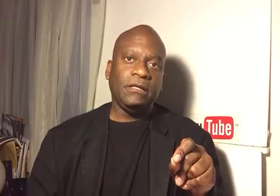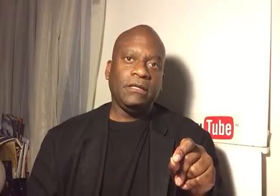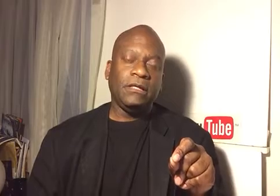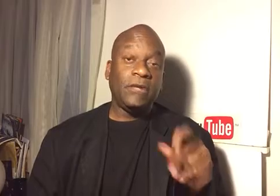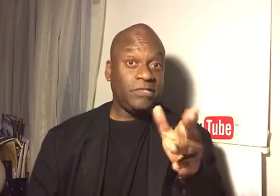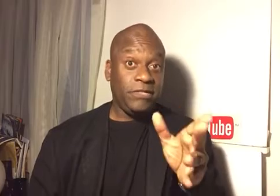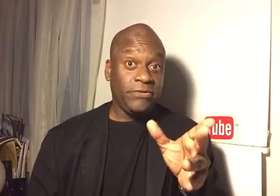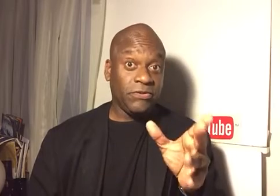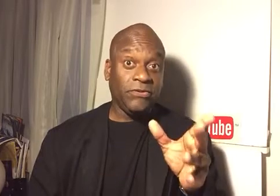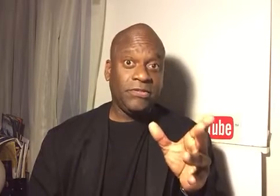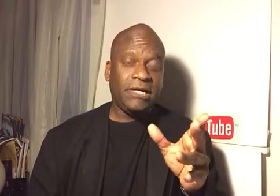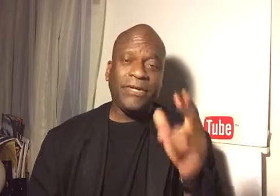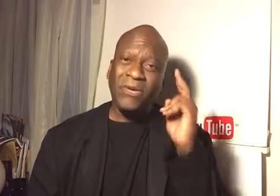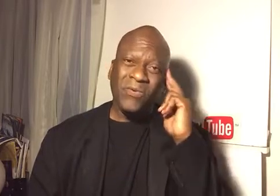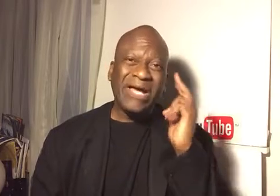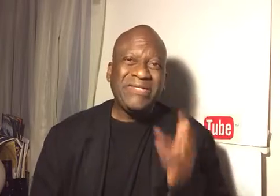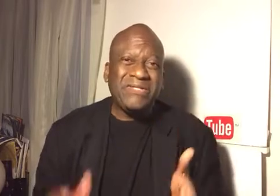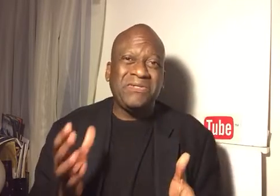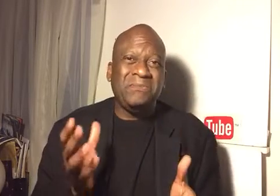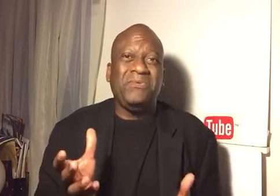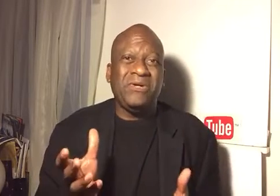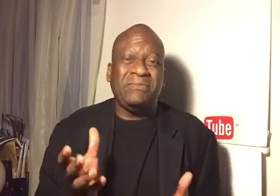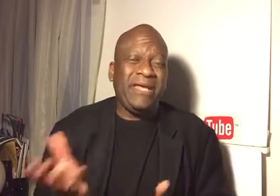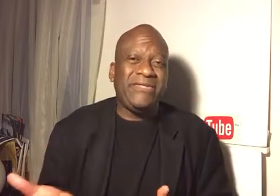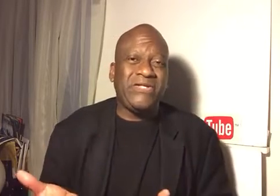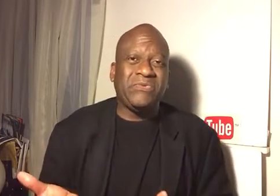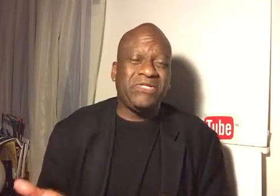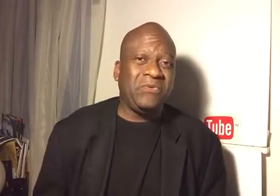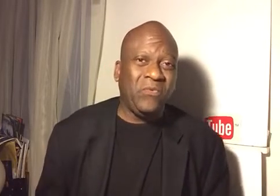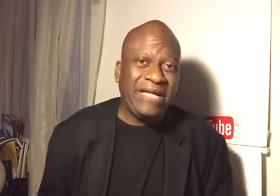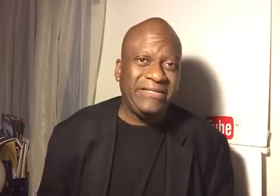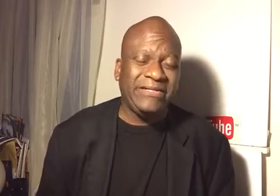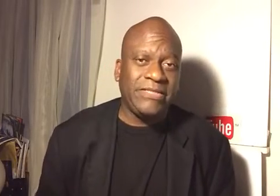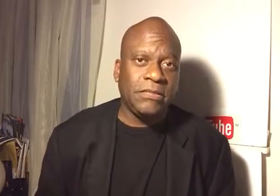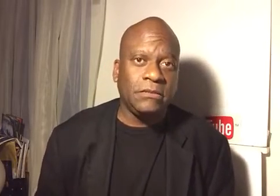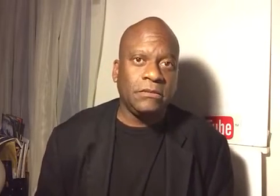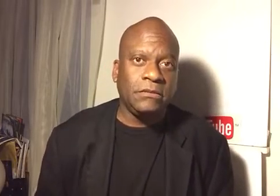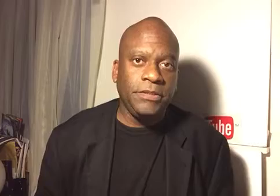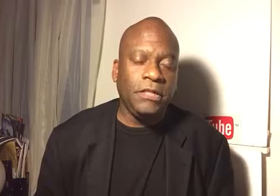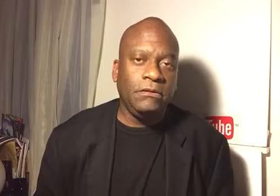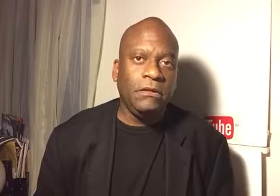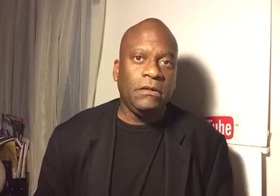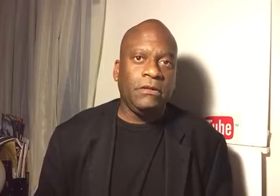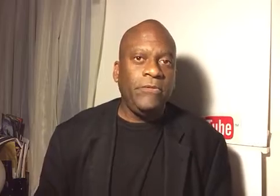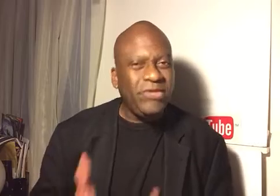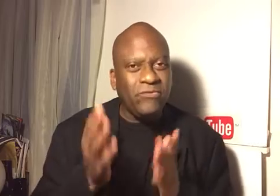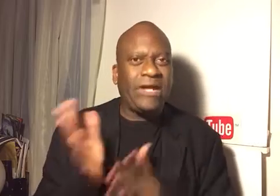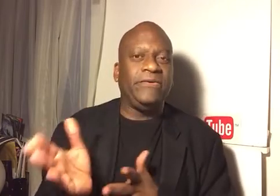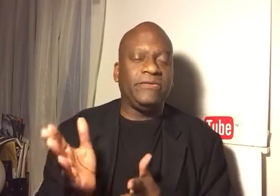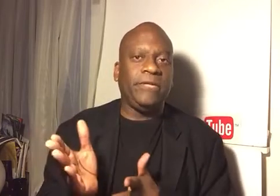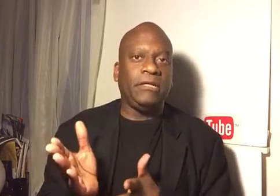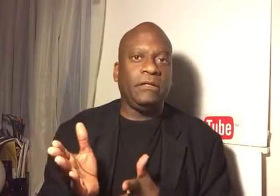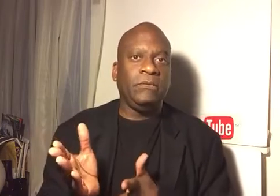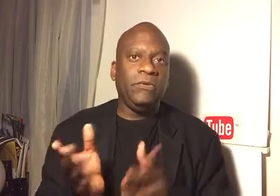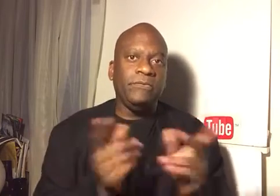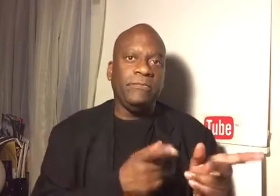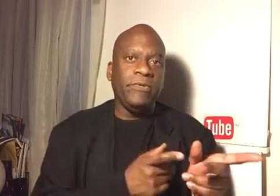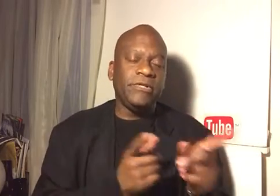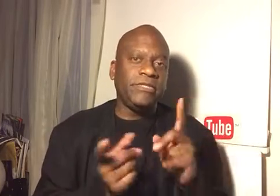and I was 10 years old at the time, why is it so important to pay attention to what someone white does? You know? That really rankled me. We were in